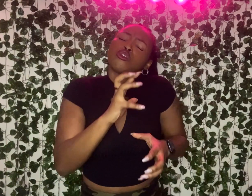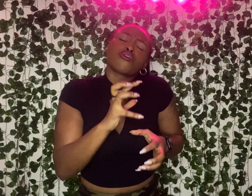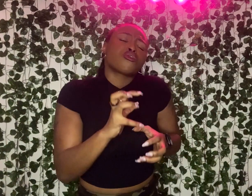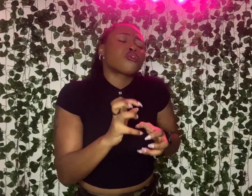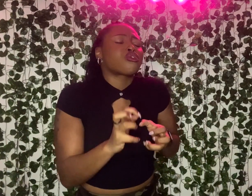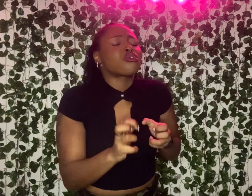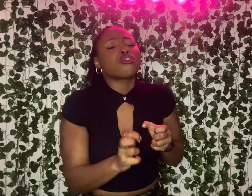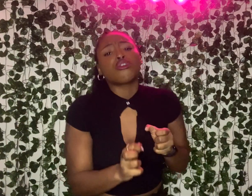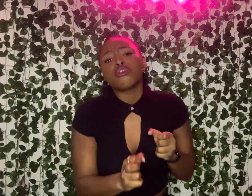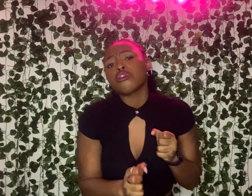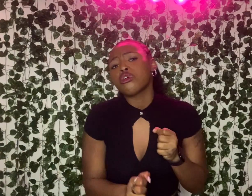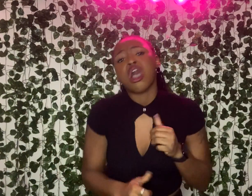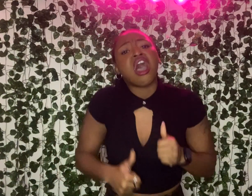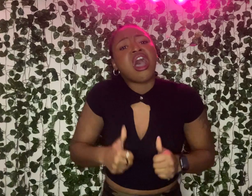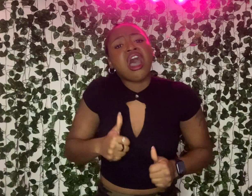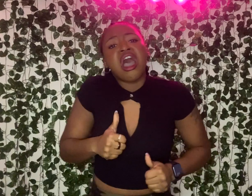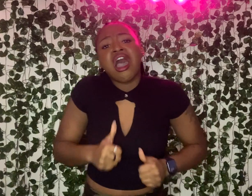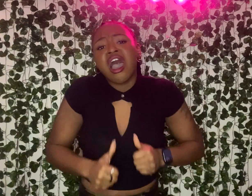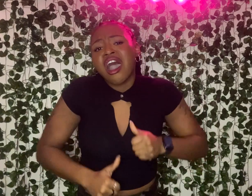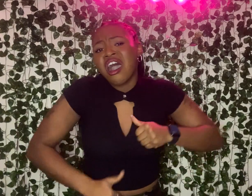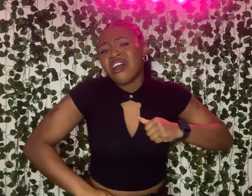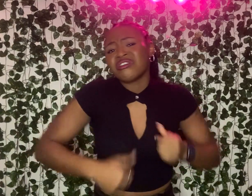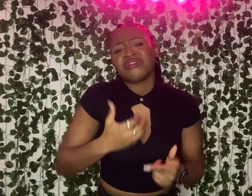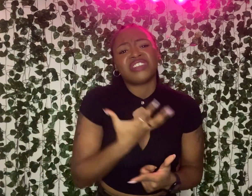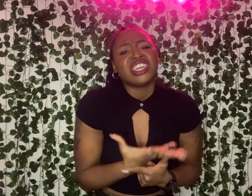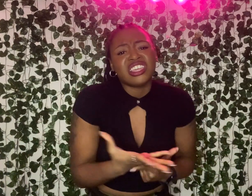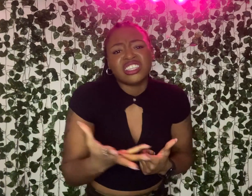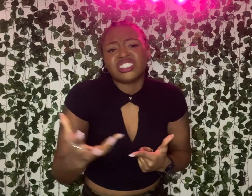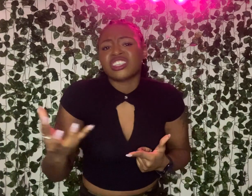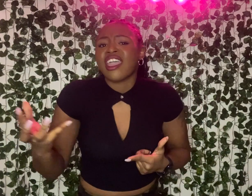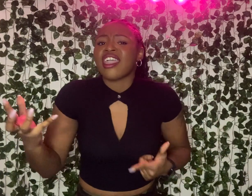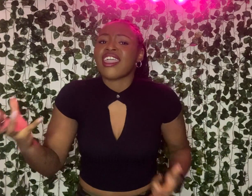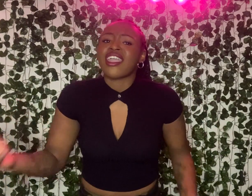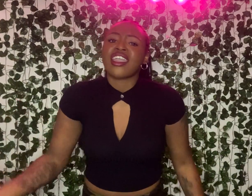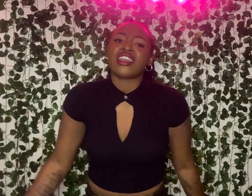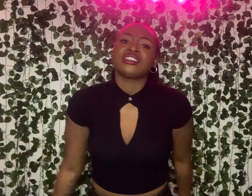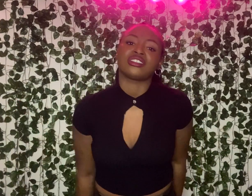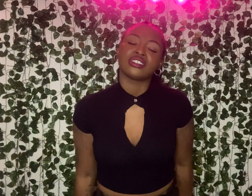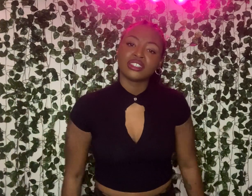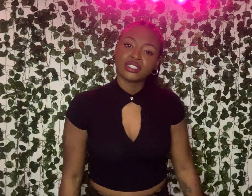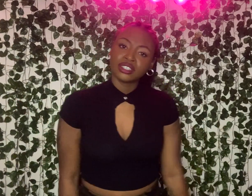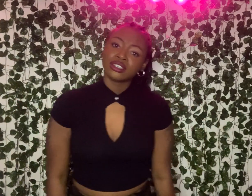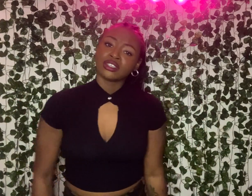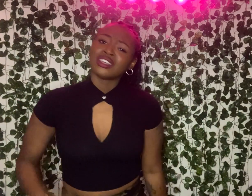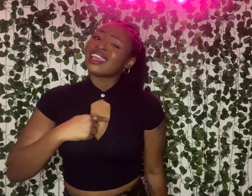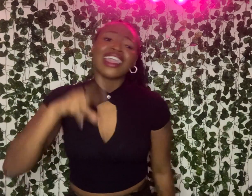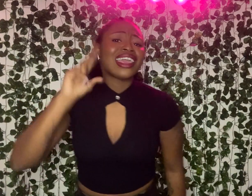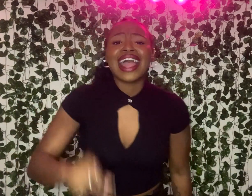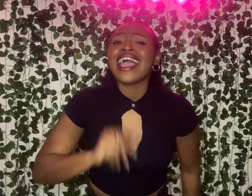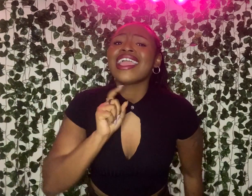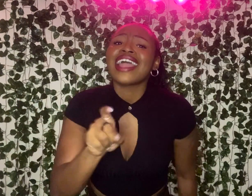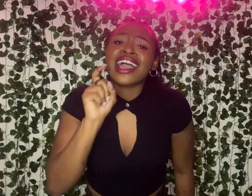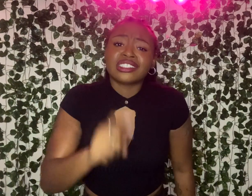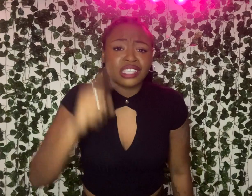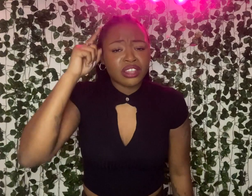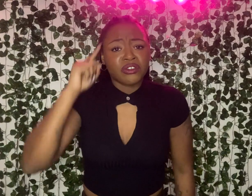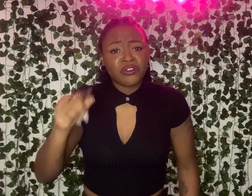cruel or vicious. And I ain't asking